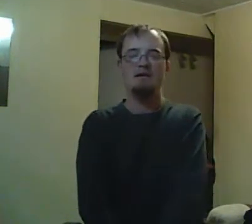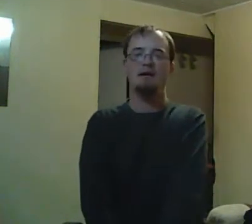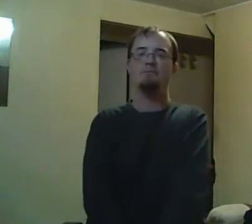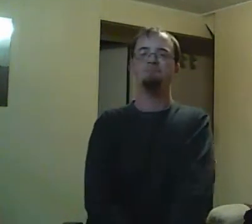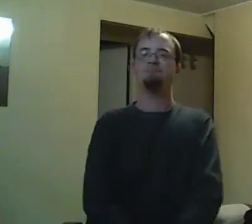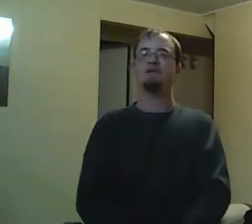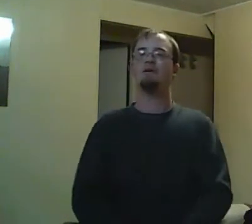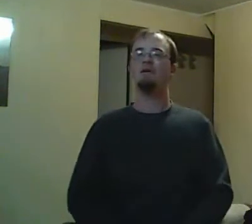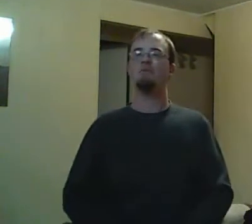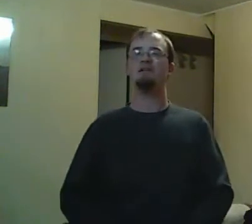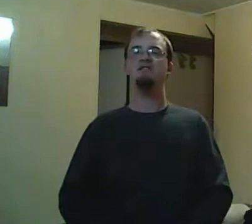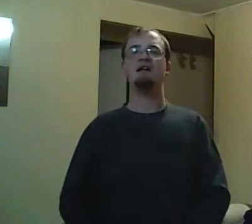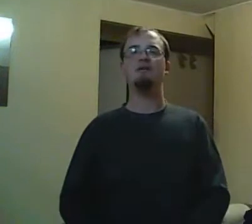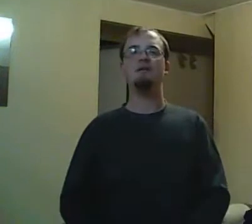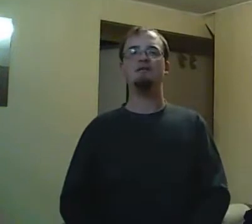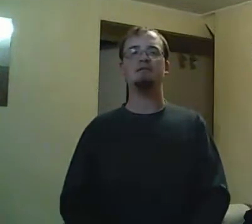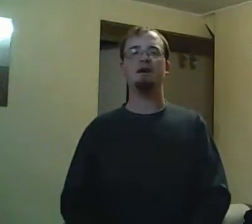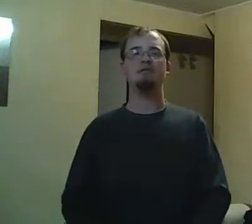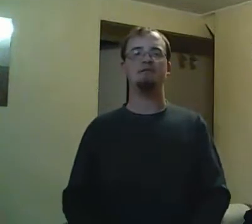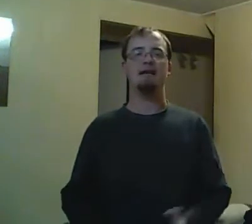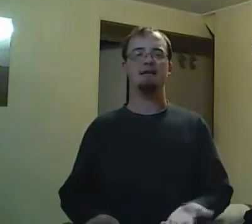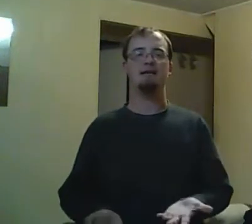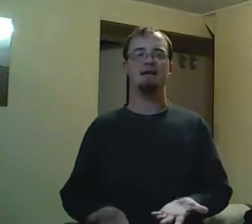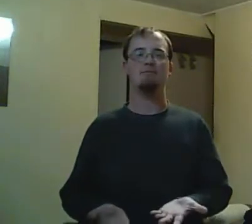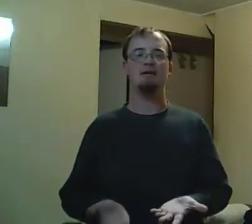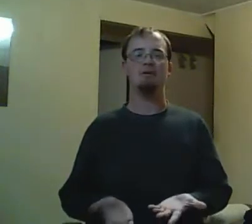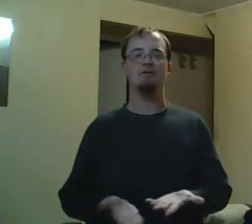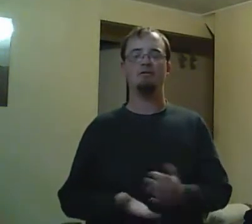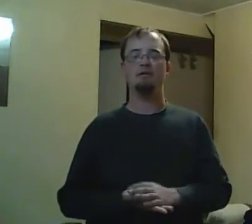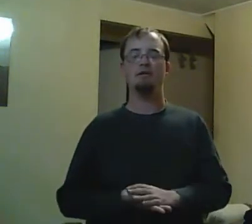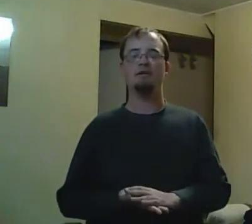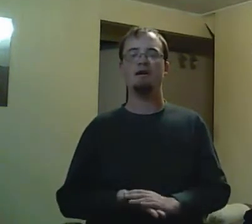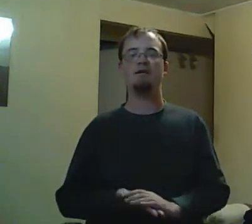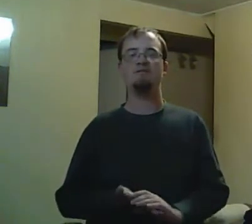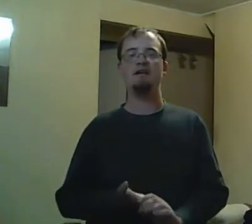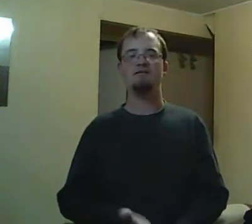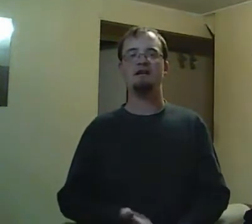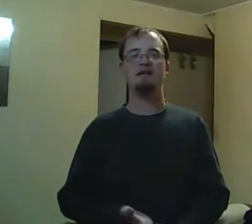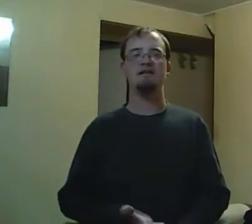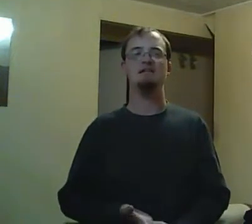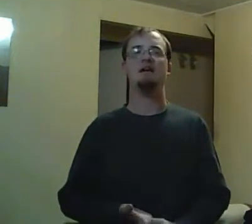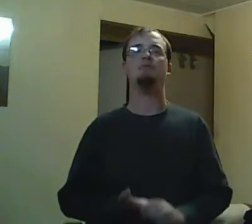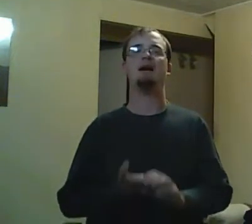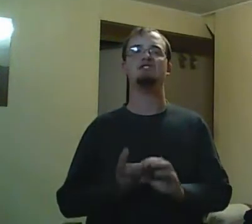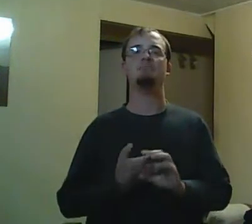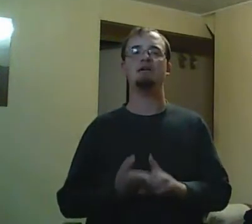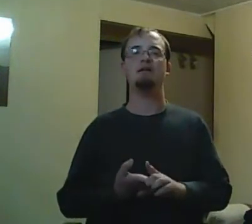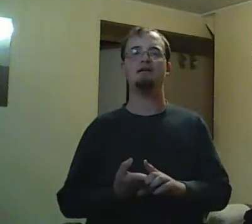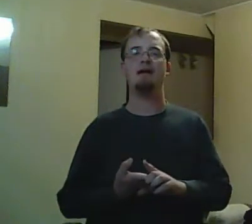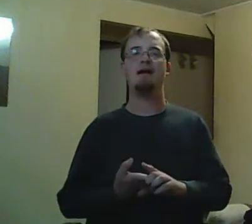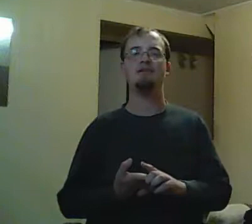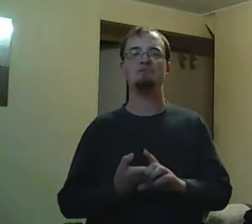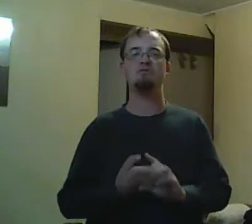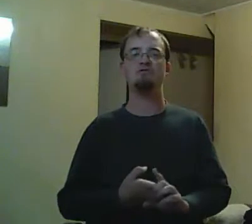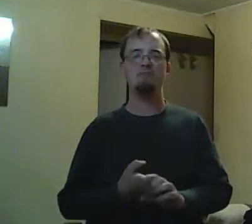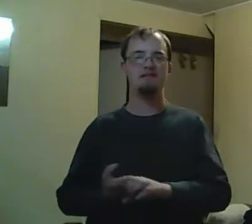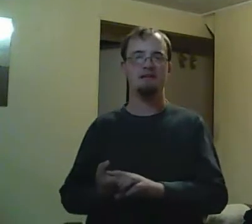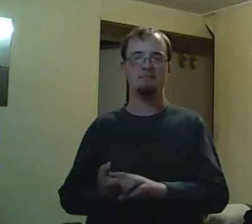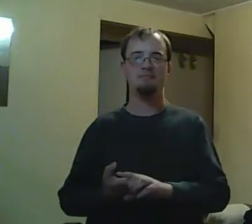Heather St. Clair. Toby and Rick actually pair up to do a kissing contest, which Toby